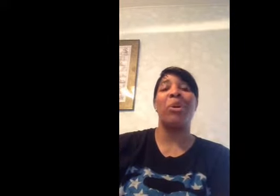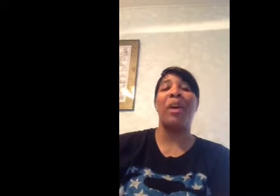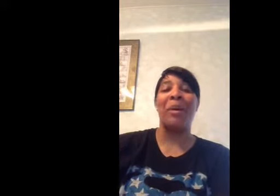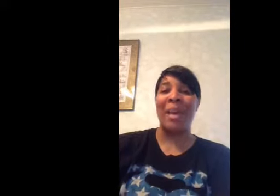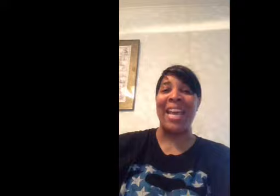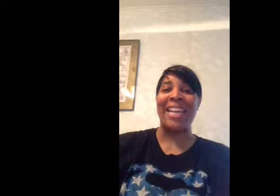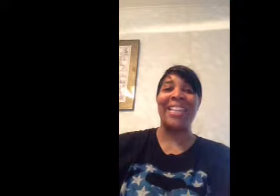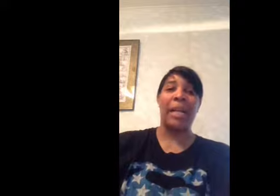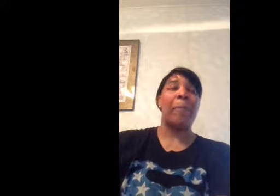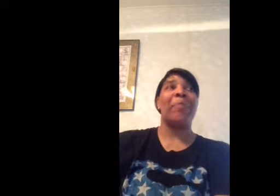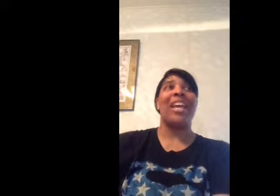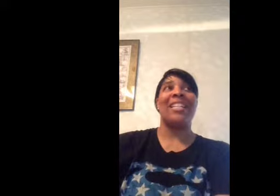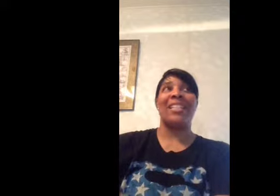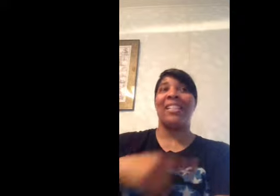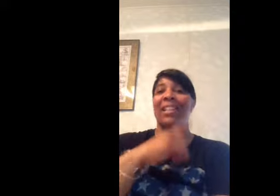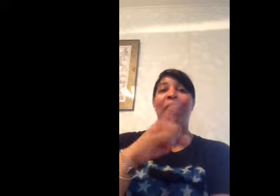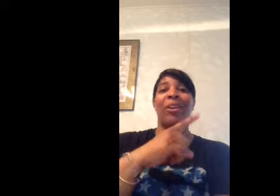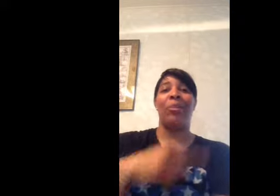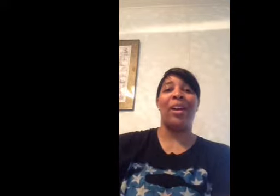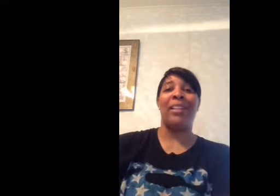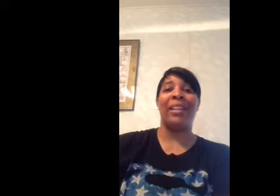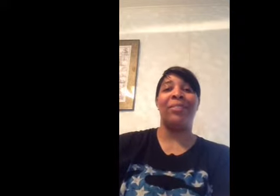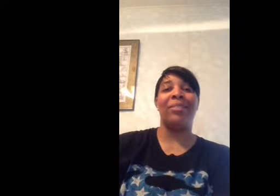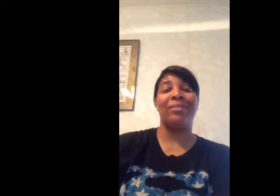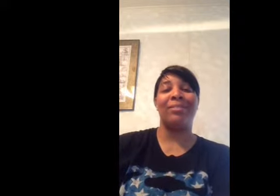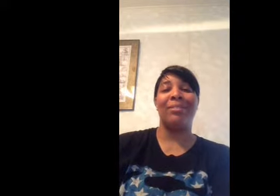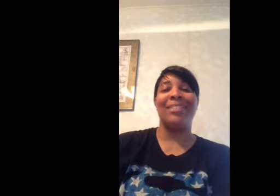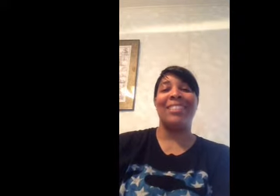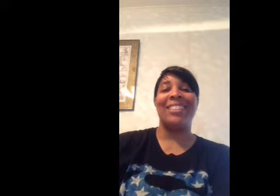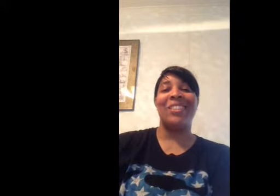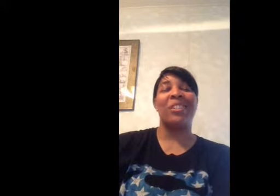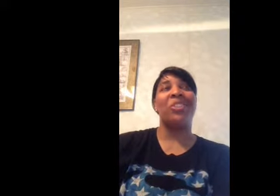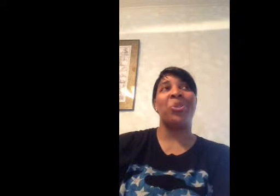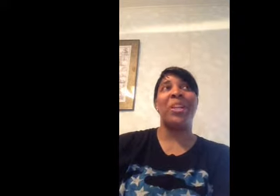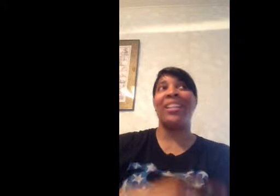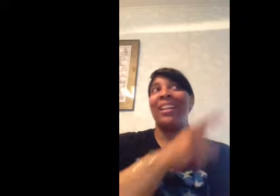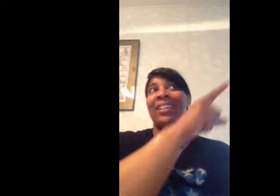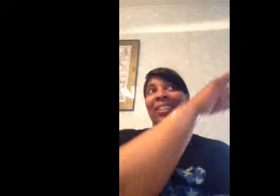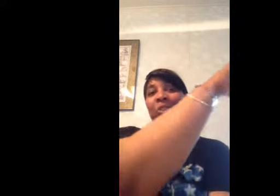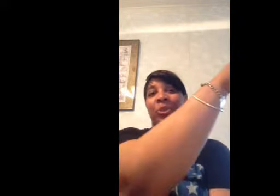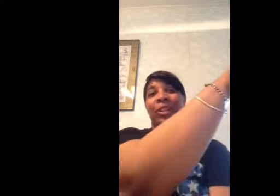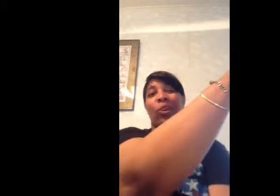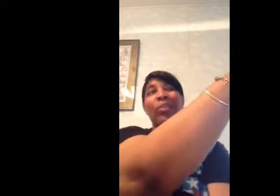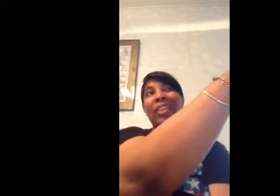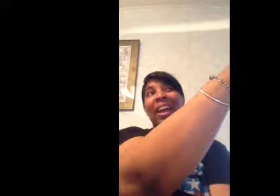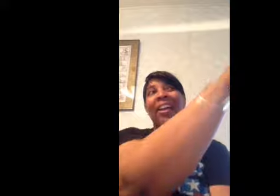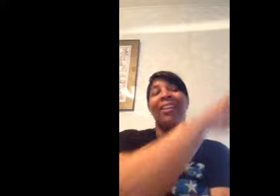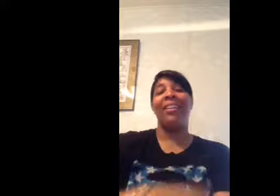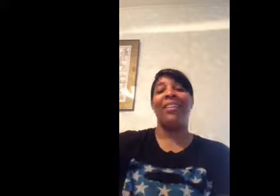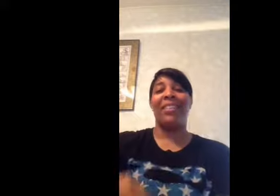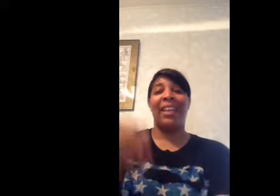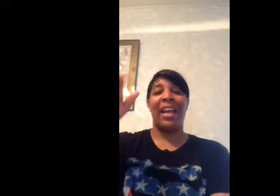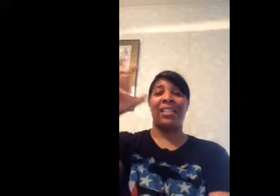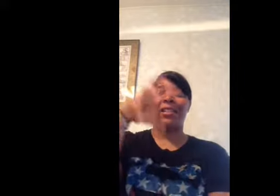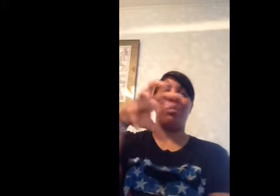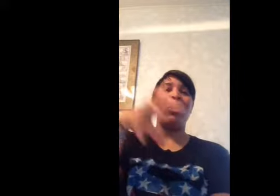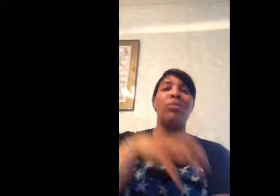about May and this area where I live there's a tree that tree over there that has these beautiful